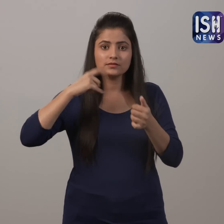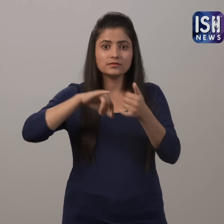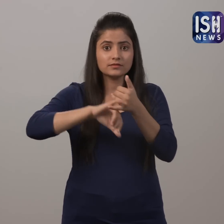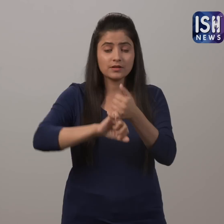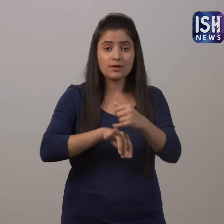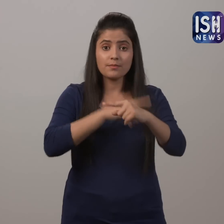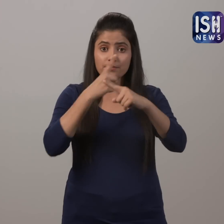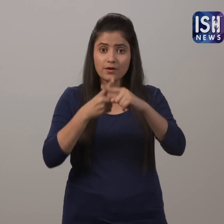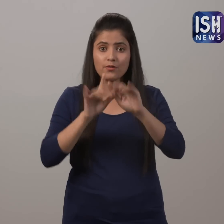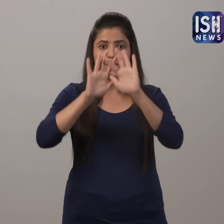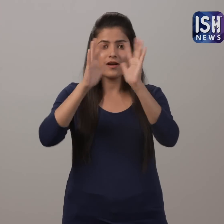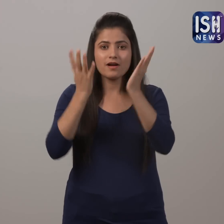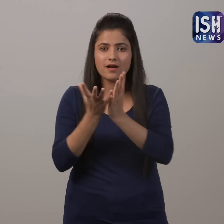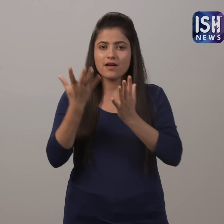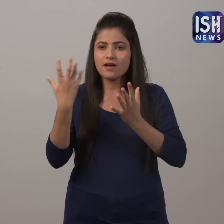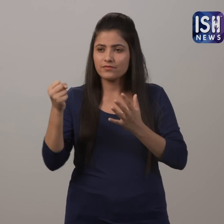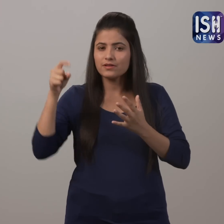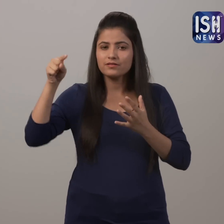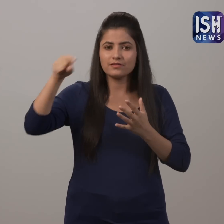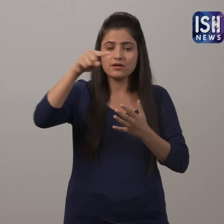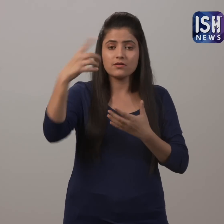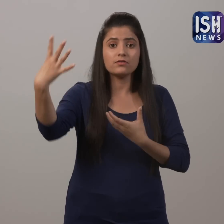Plus 30 foreign satellites.